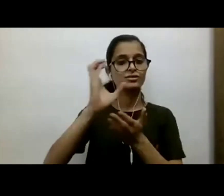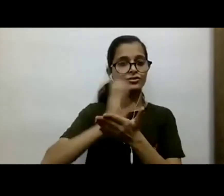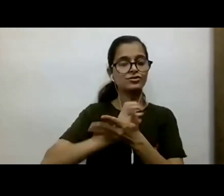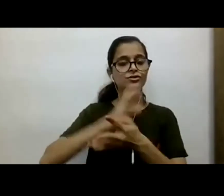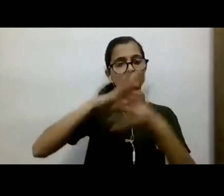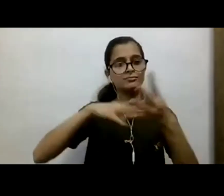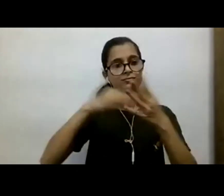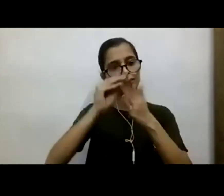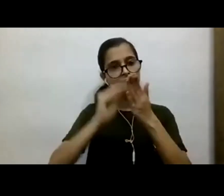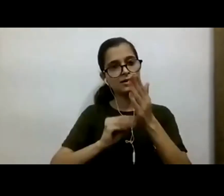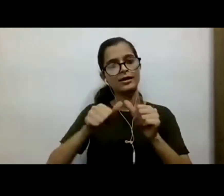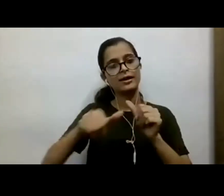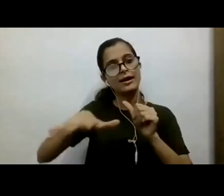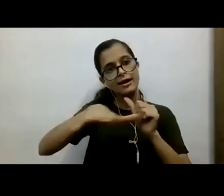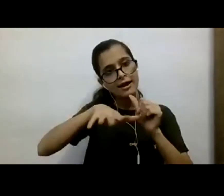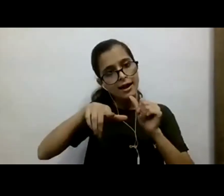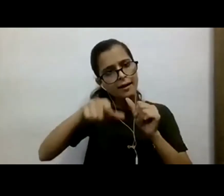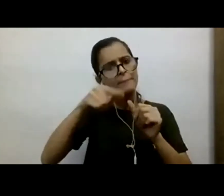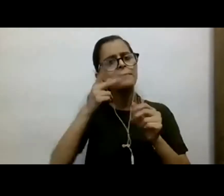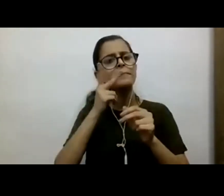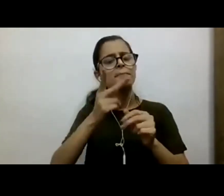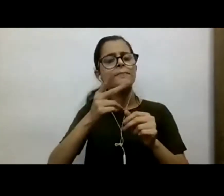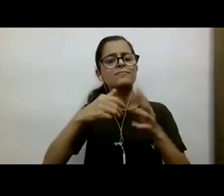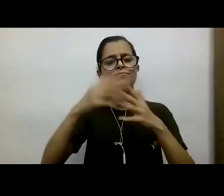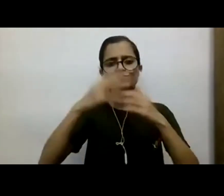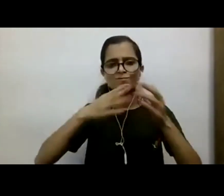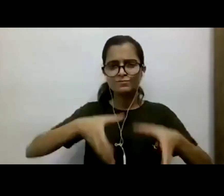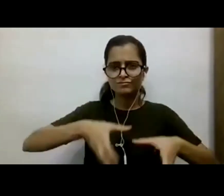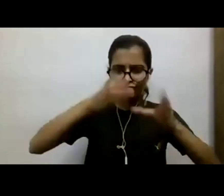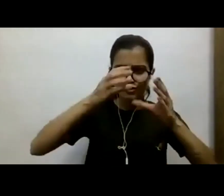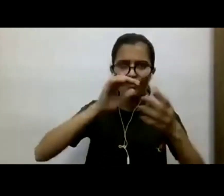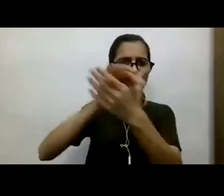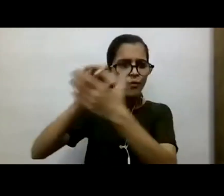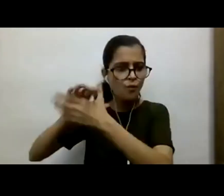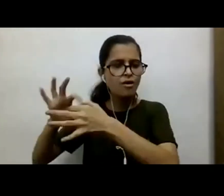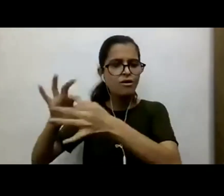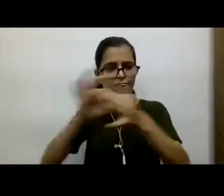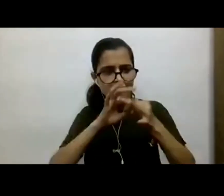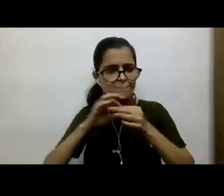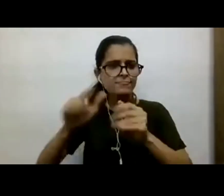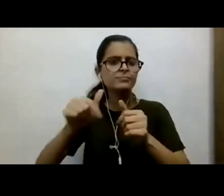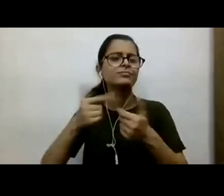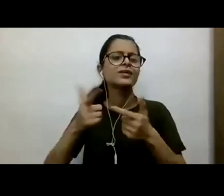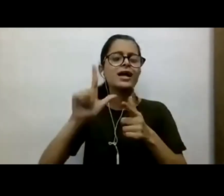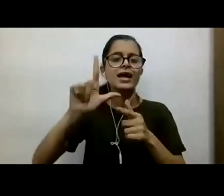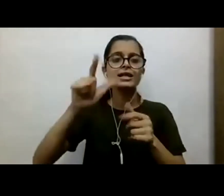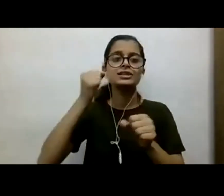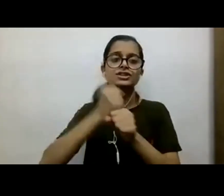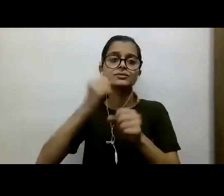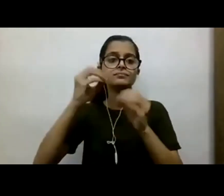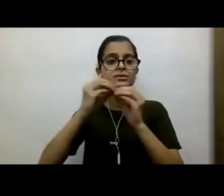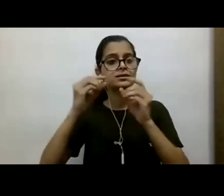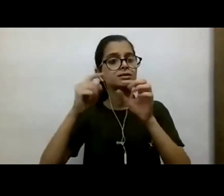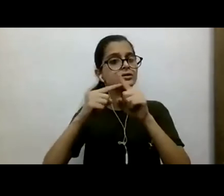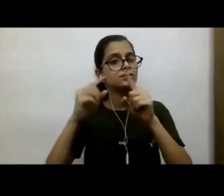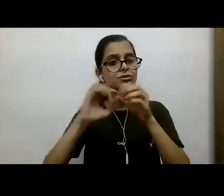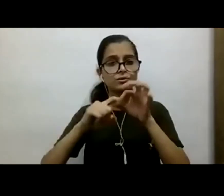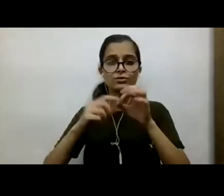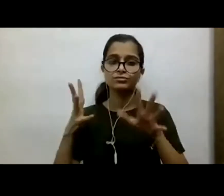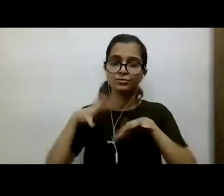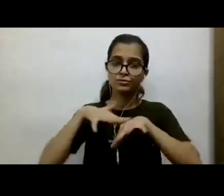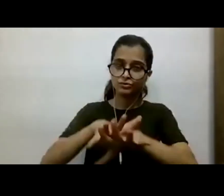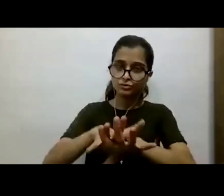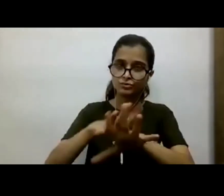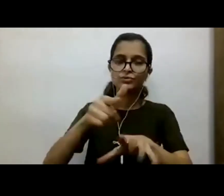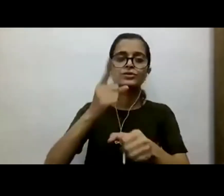collaborations include literature as a peace building tool in cross-pointer friendships, addressing LGBT inclusion, eco-school project, and setting